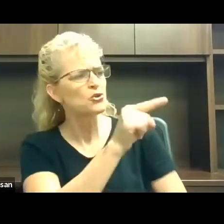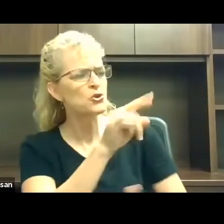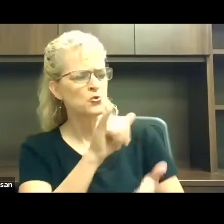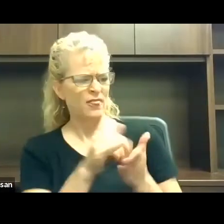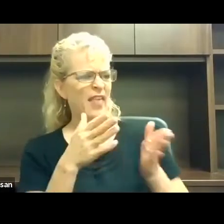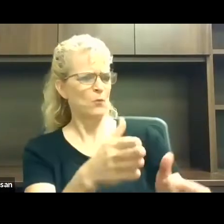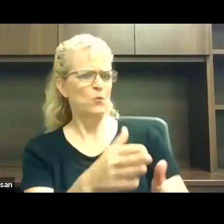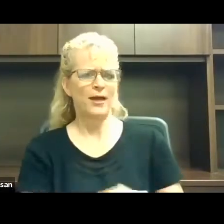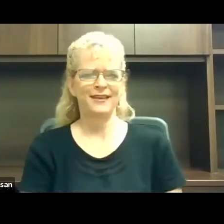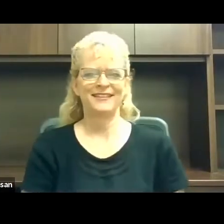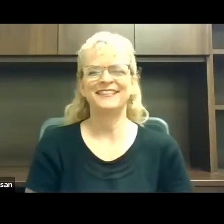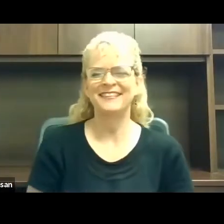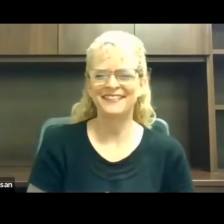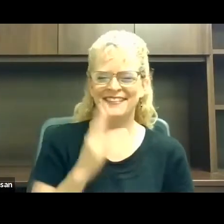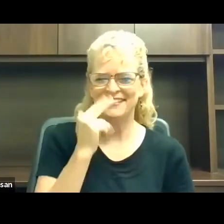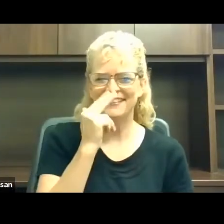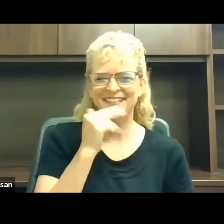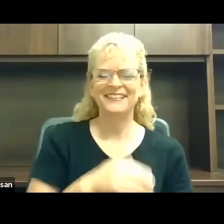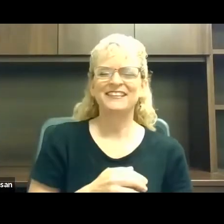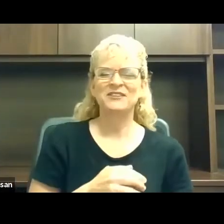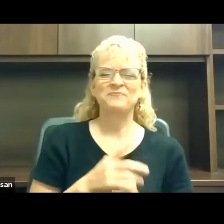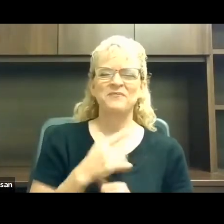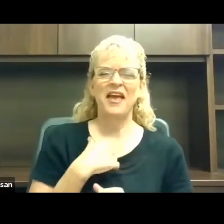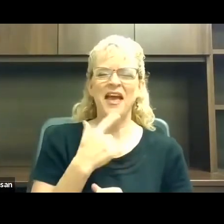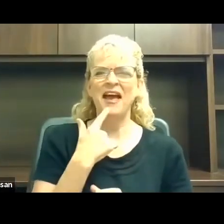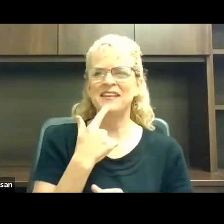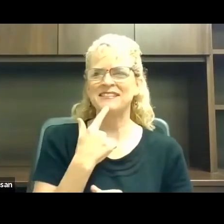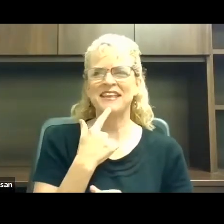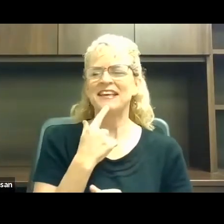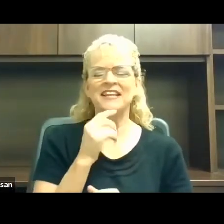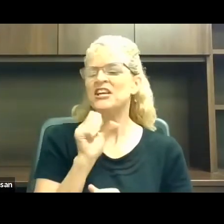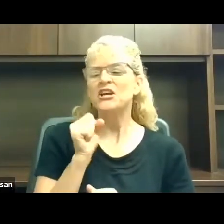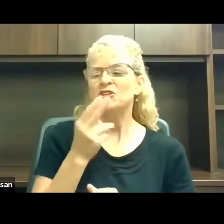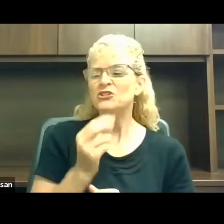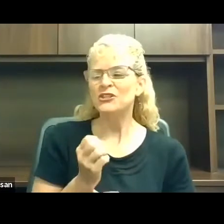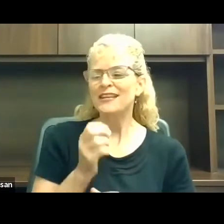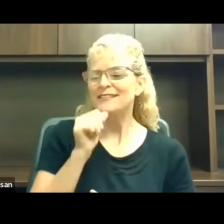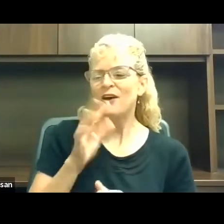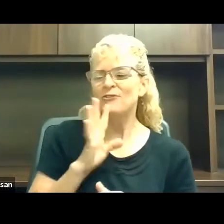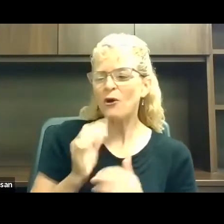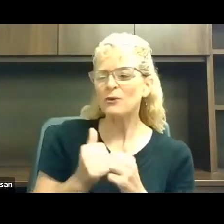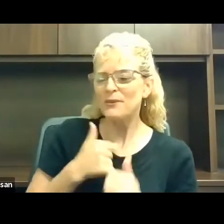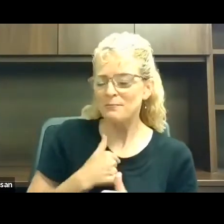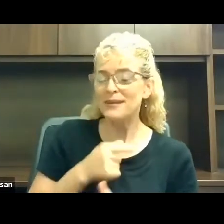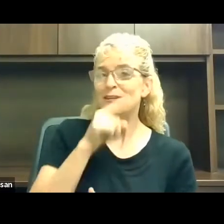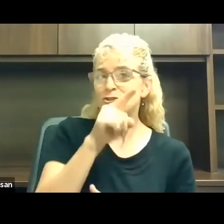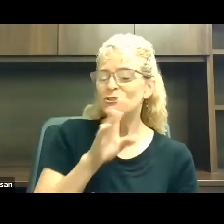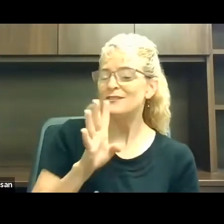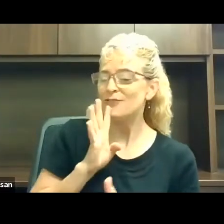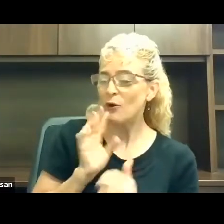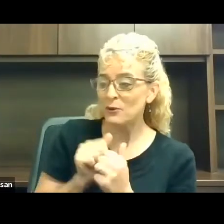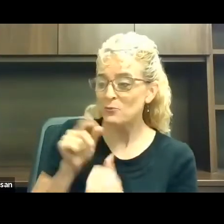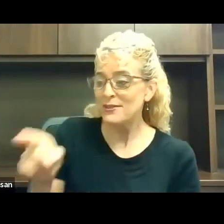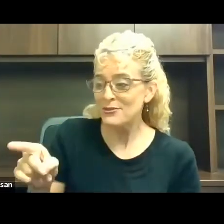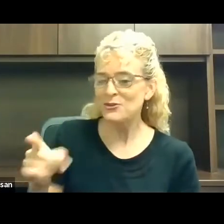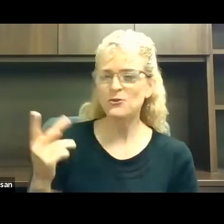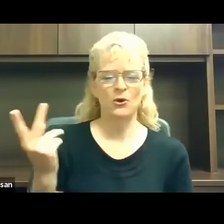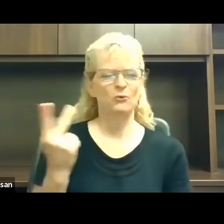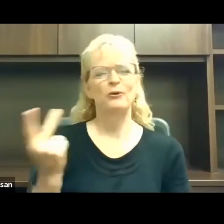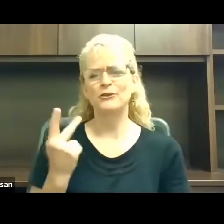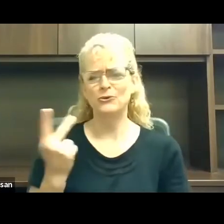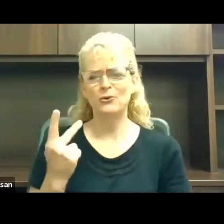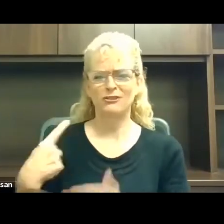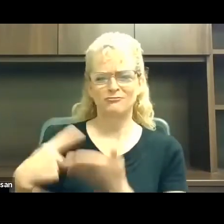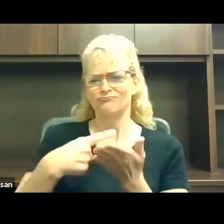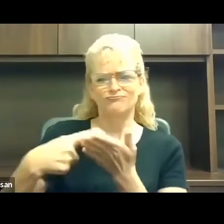Well, you know, something, uh, I said, she's not talking to me. She's talking to you. And we got an argument over who she was talking to. And then they called the